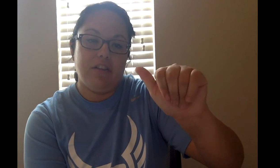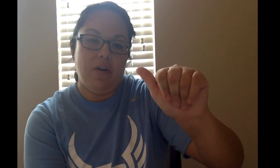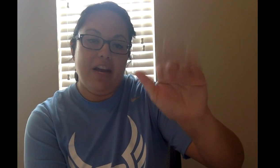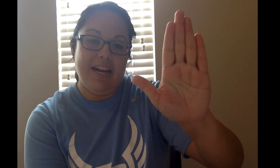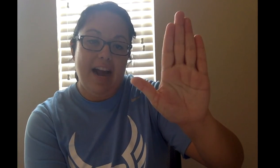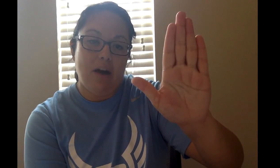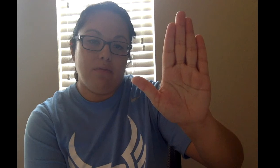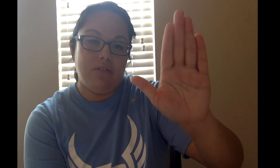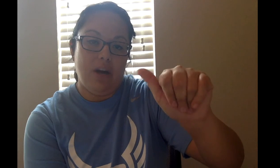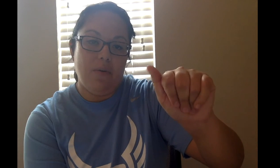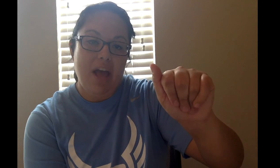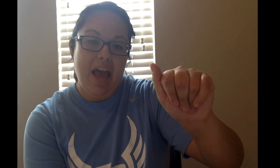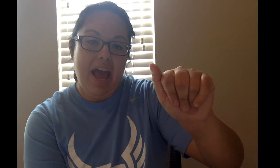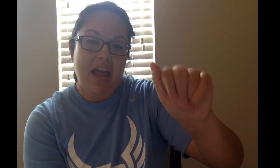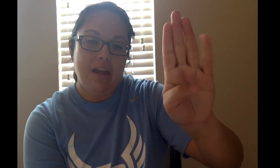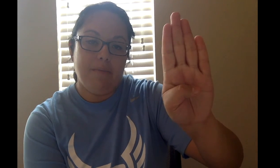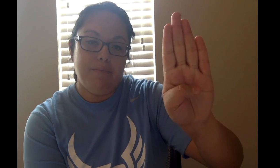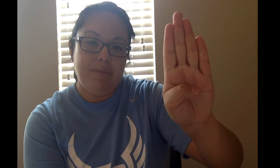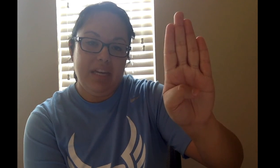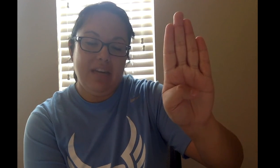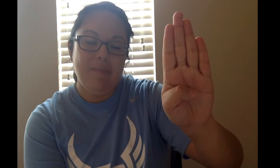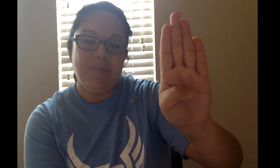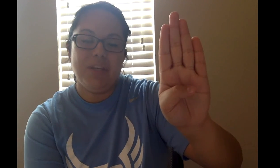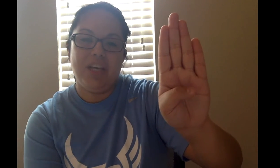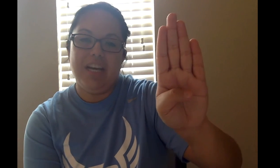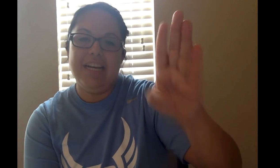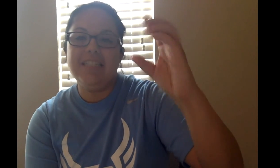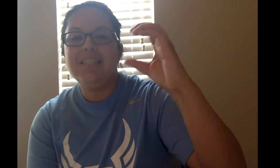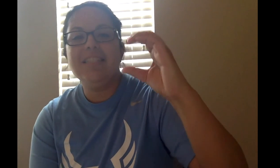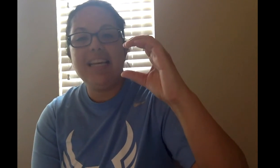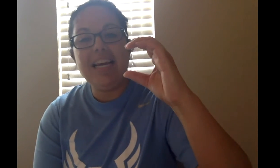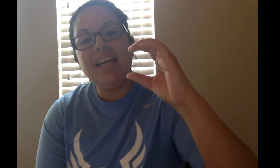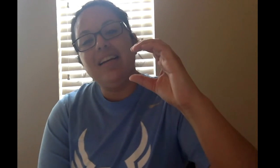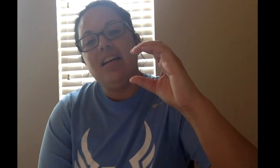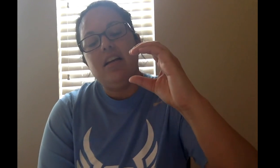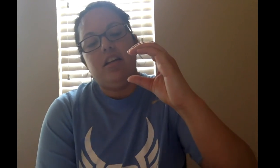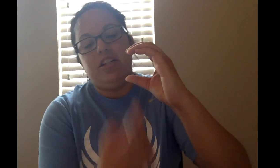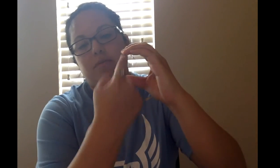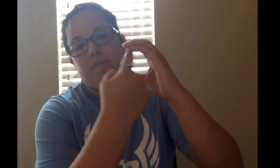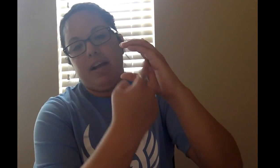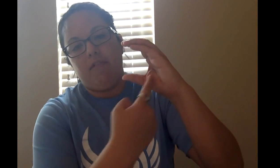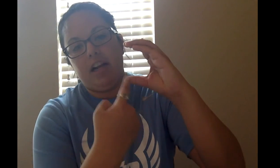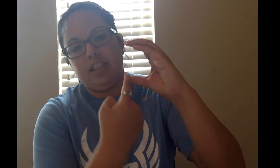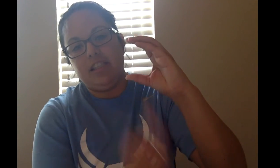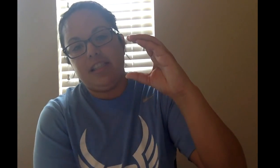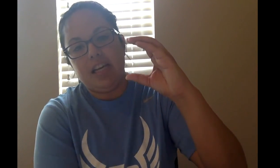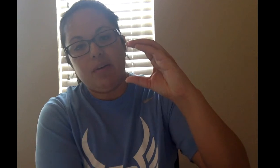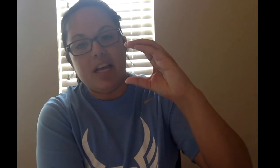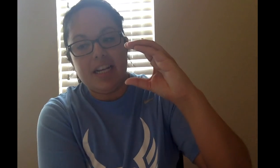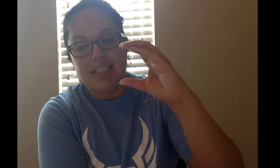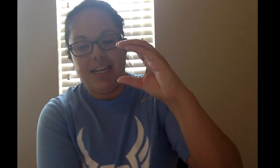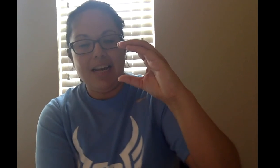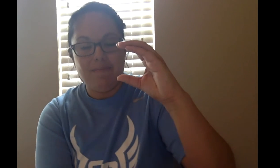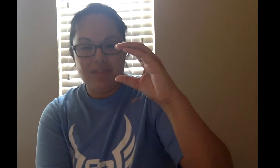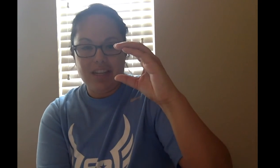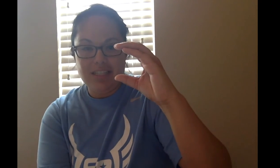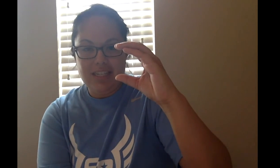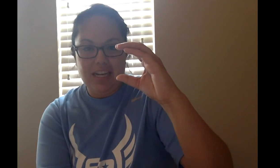go in and out. So A, B, good. C, you just want to make a regular C where they can see it. D,